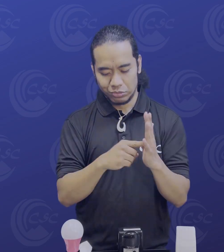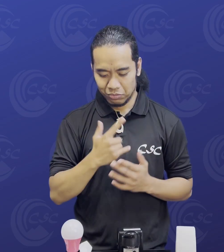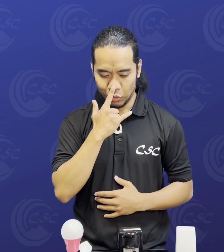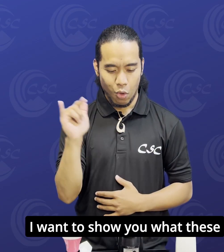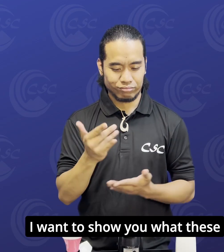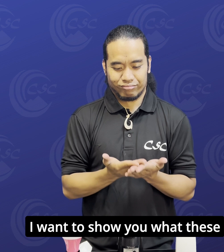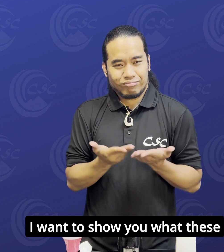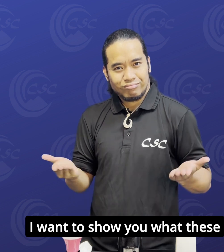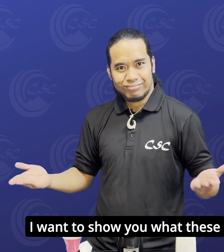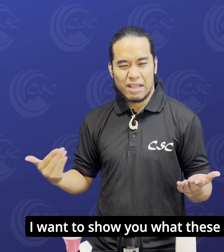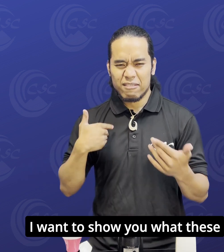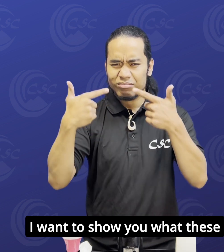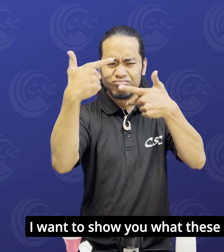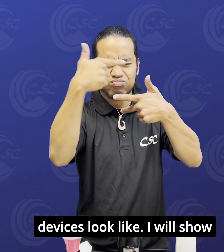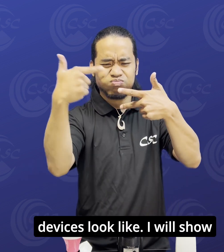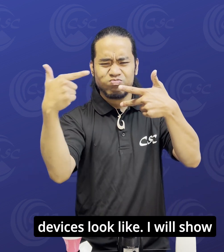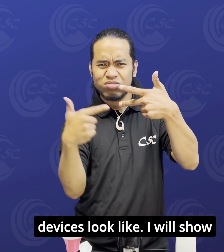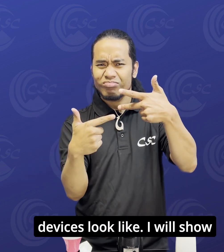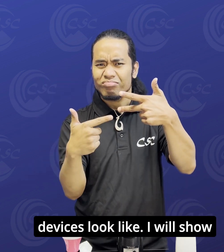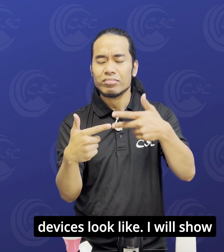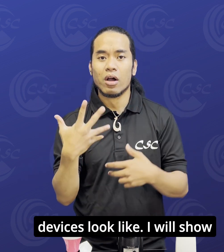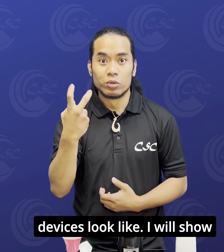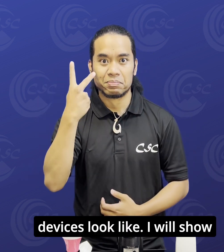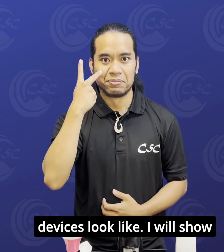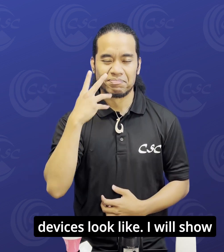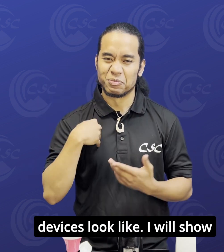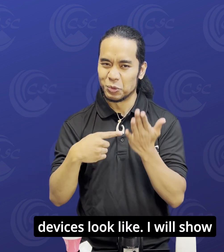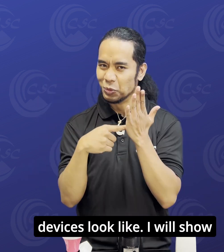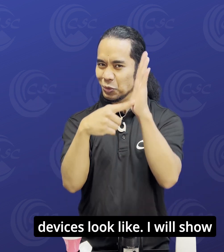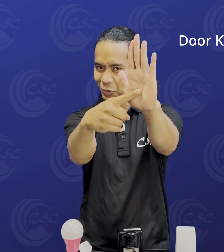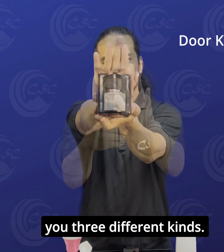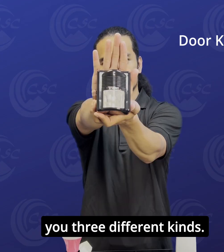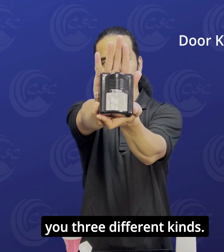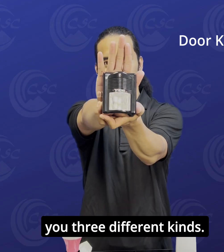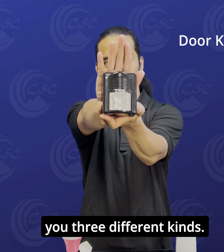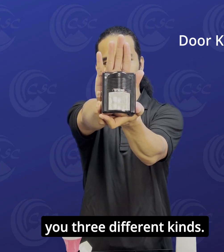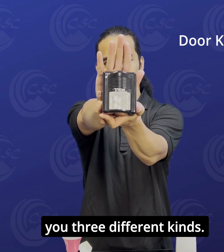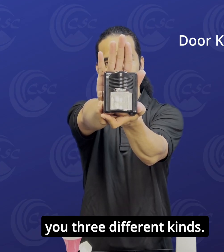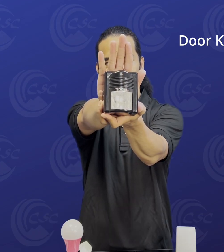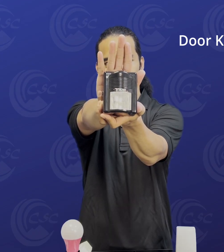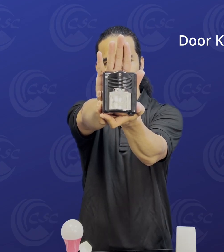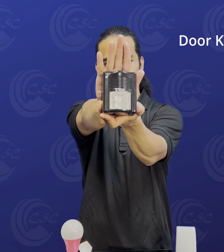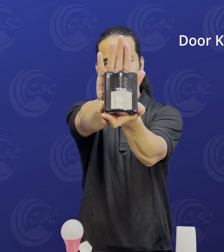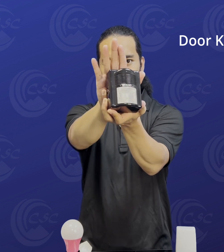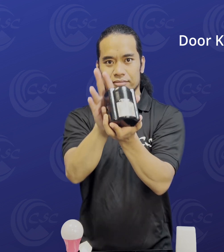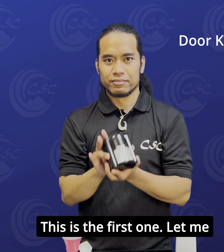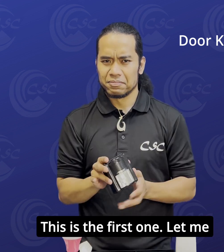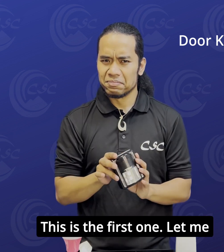I want to show you what these devices look like. I will show you three different kinds. This is